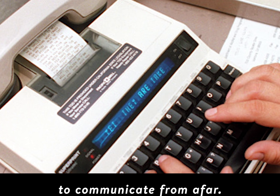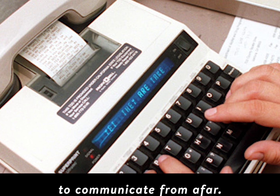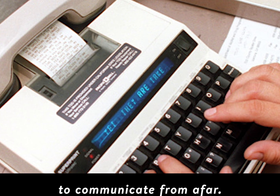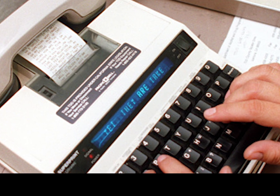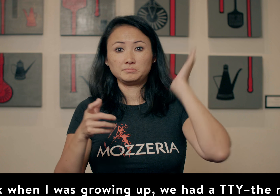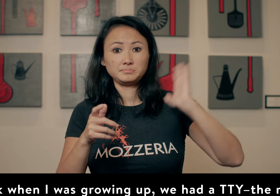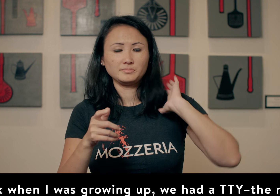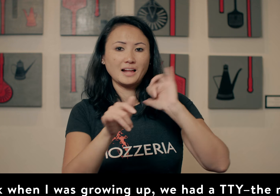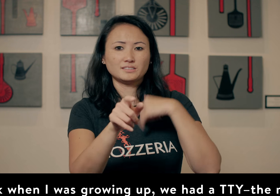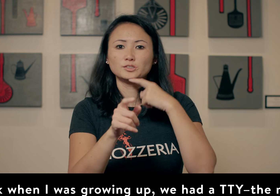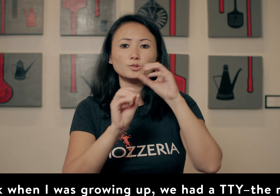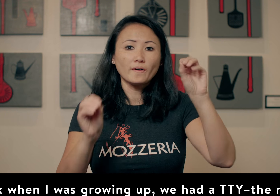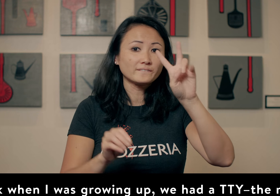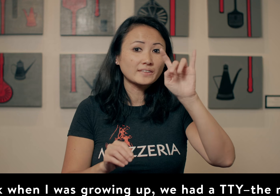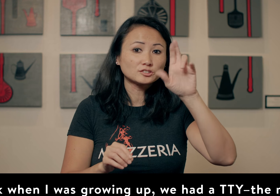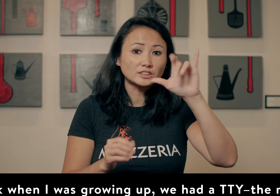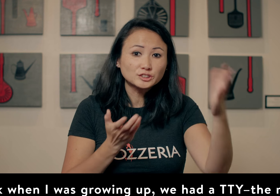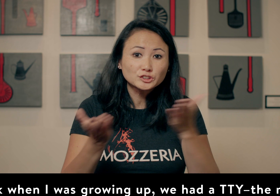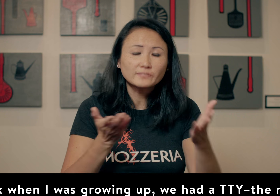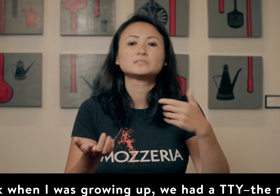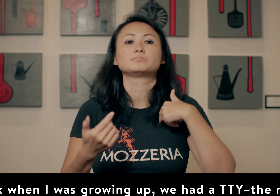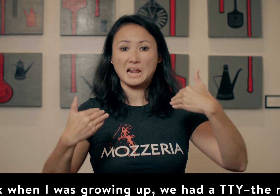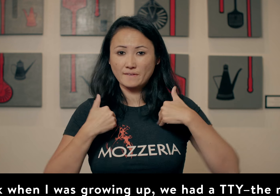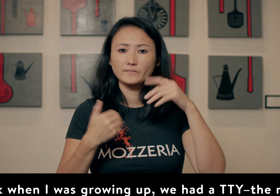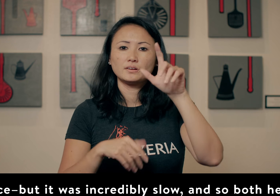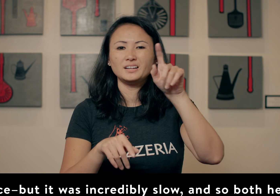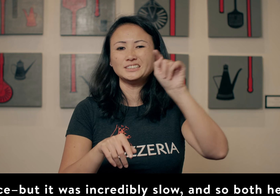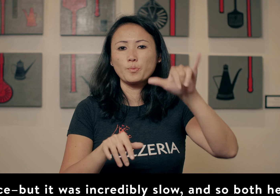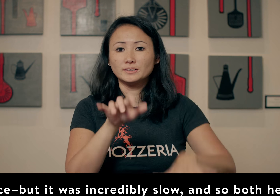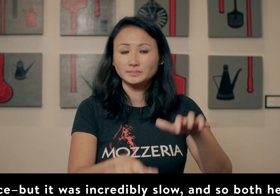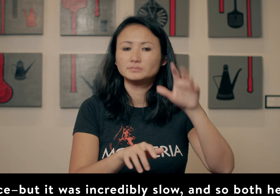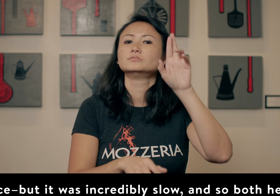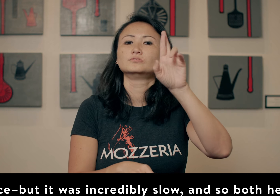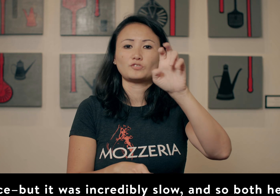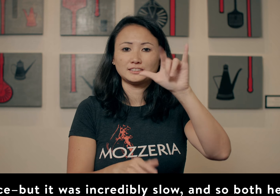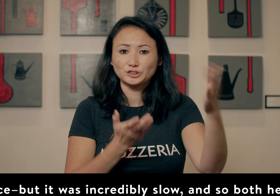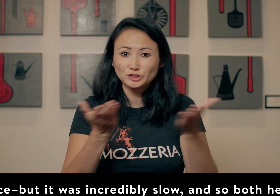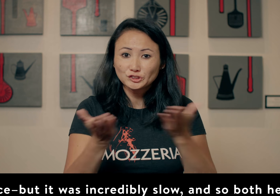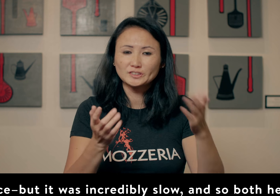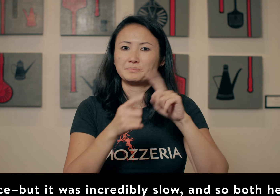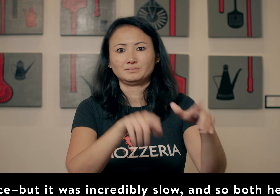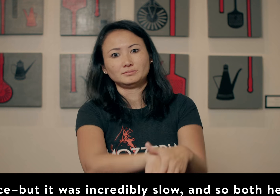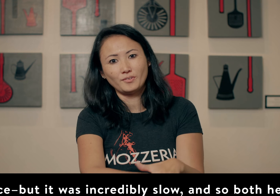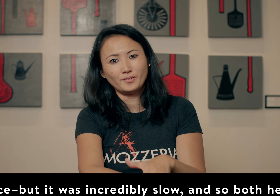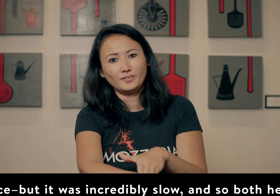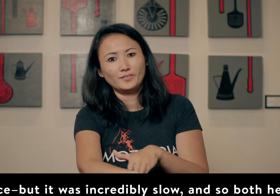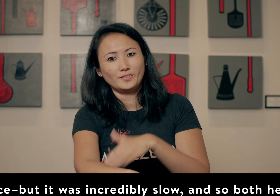afar. Back when I was growing up, we had a TTY, the relay service. But it was incredibly slow, and so both